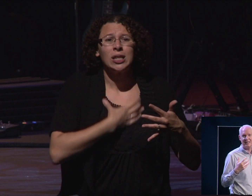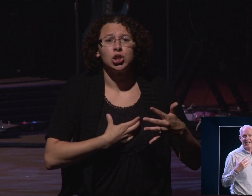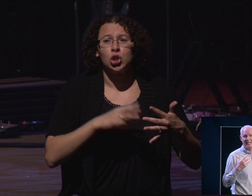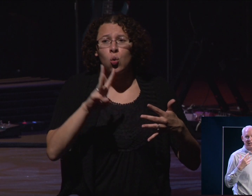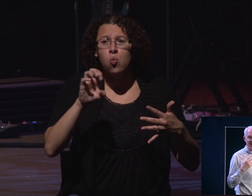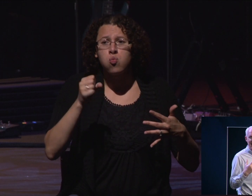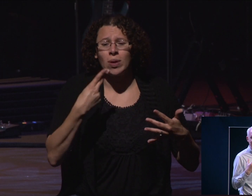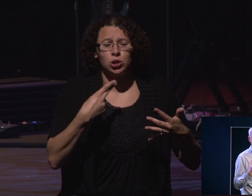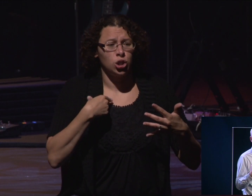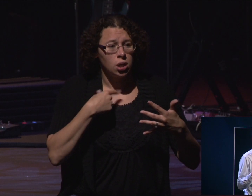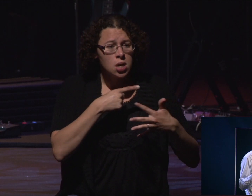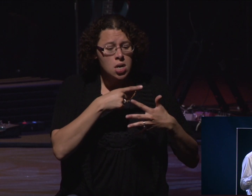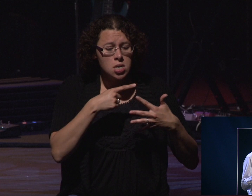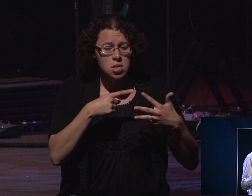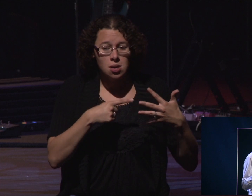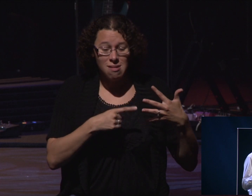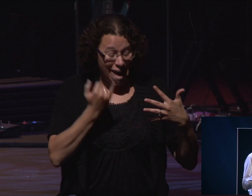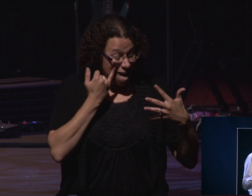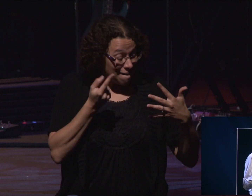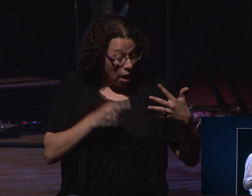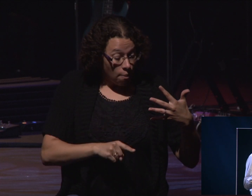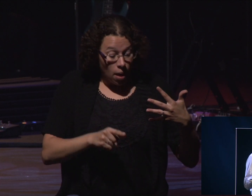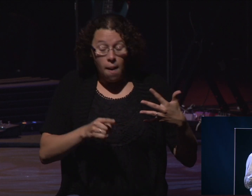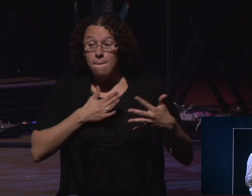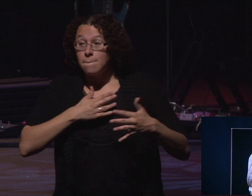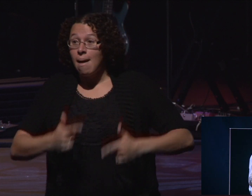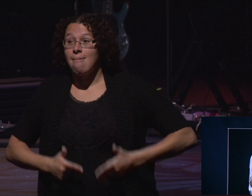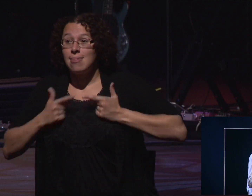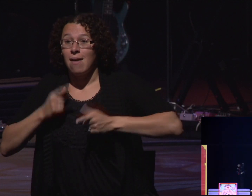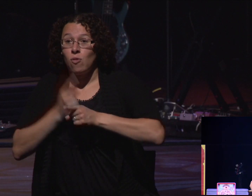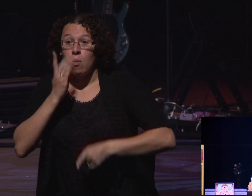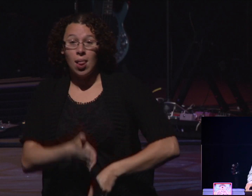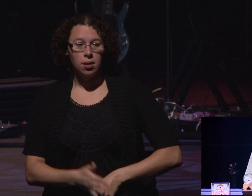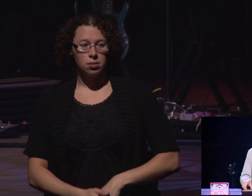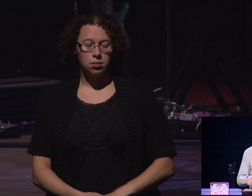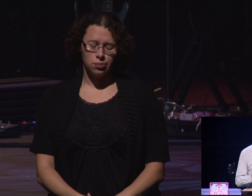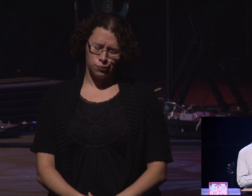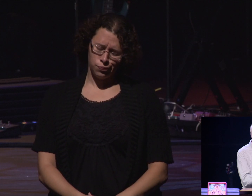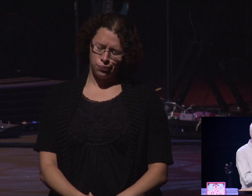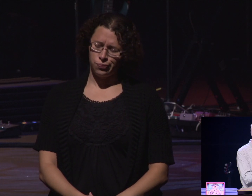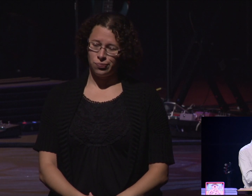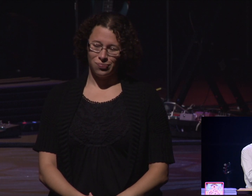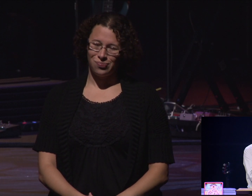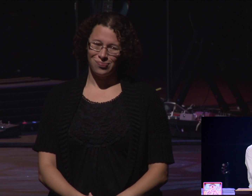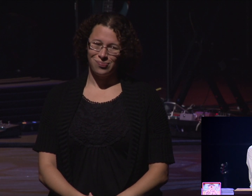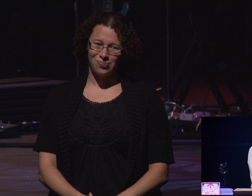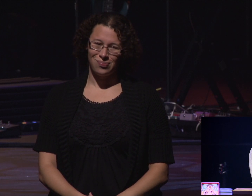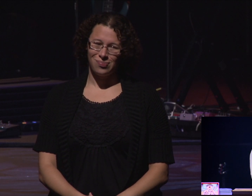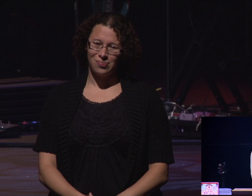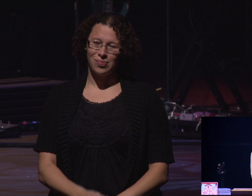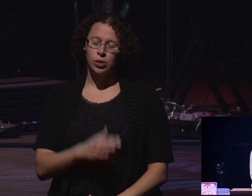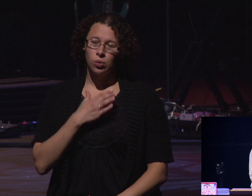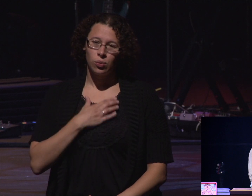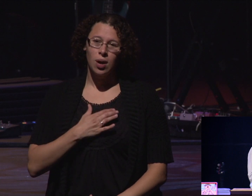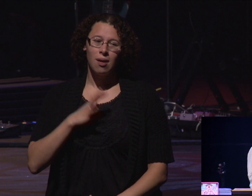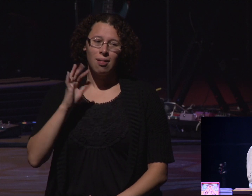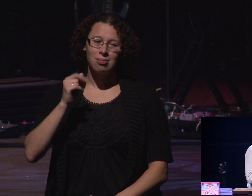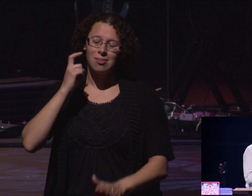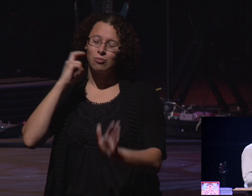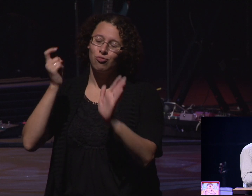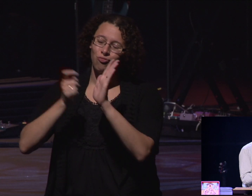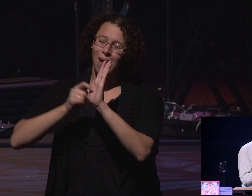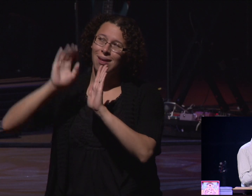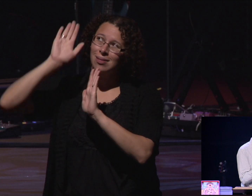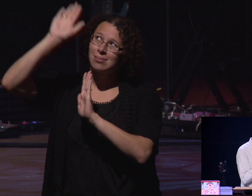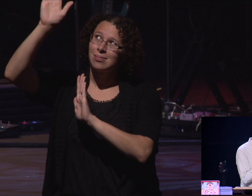peace. And it's going to make everything right in our lives. But it's more than just that. It's recognizing the promise of God. He gives us in verse